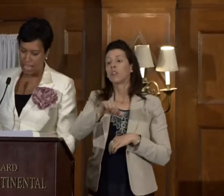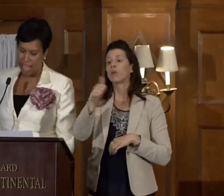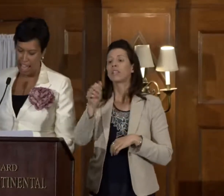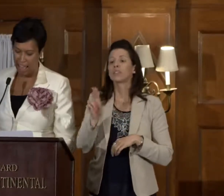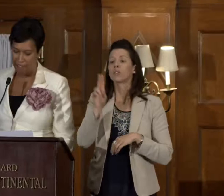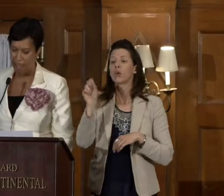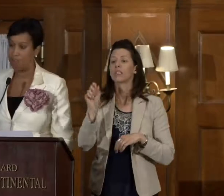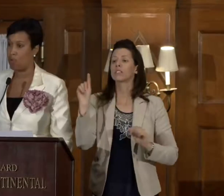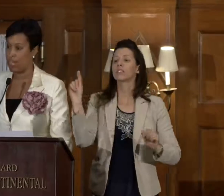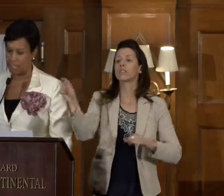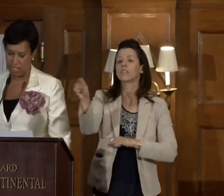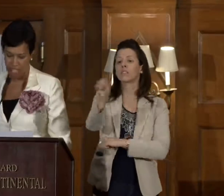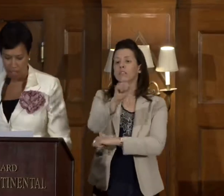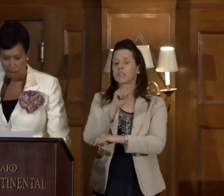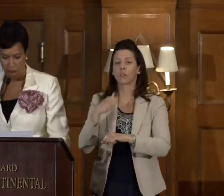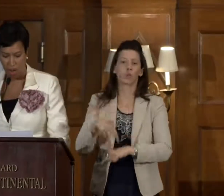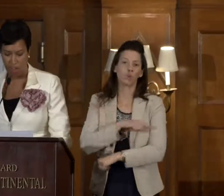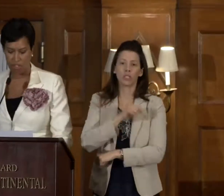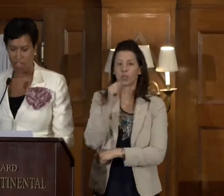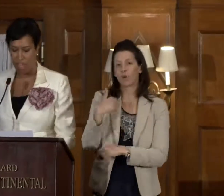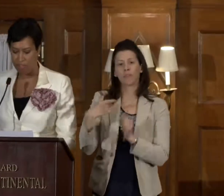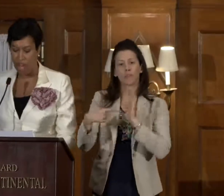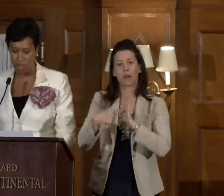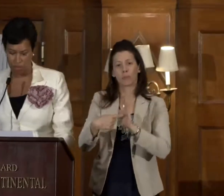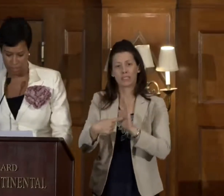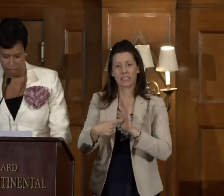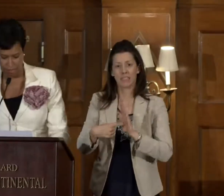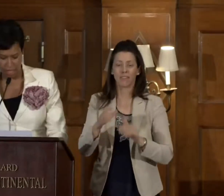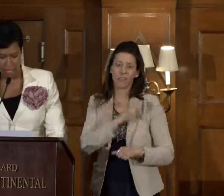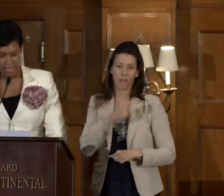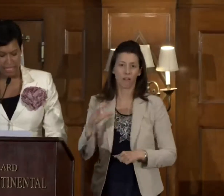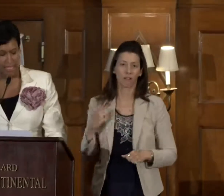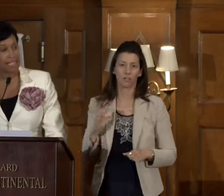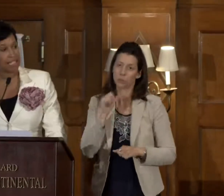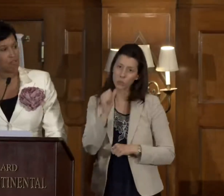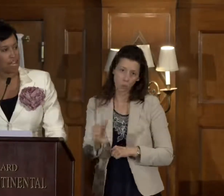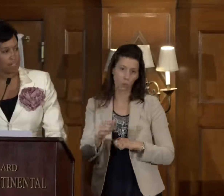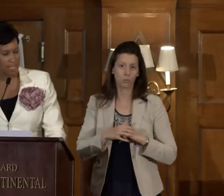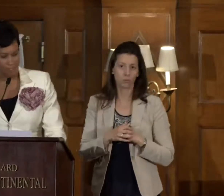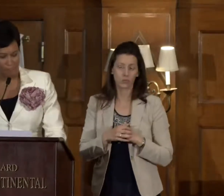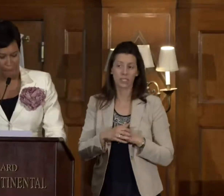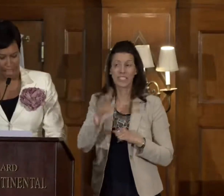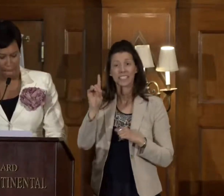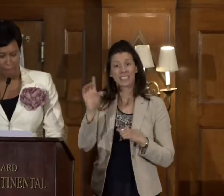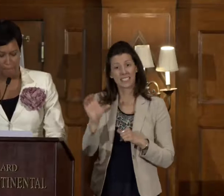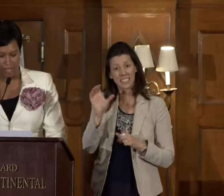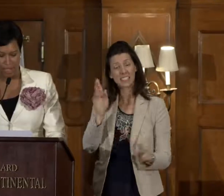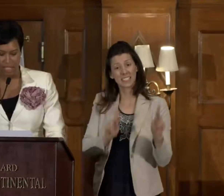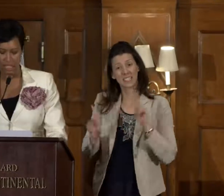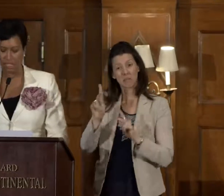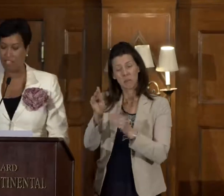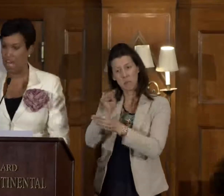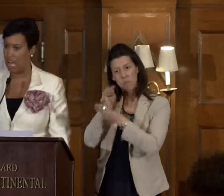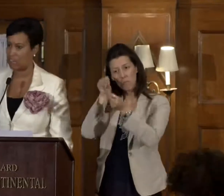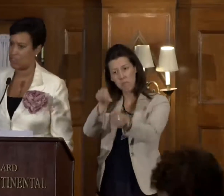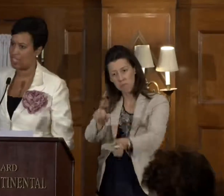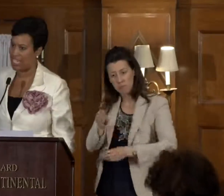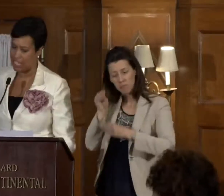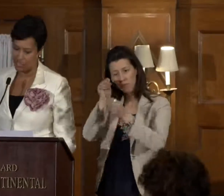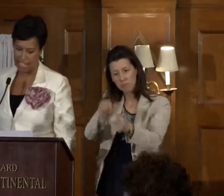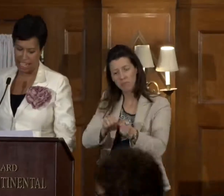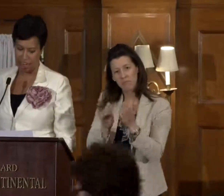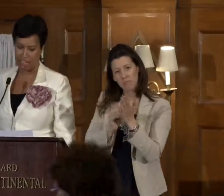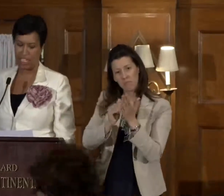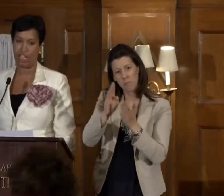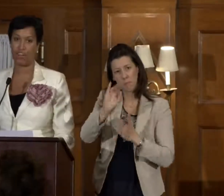we do not have a voice in the halls of Congress. D.C. residents pay billions of dollars